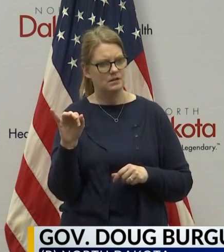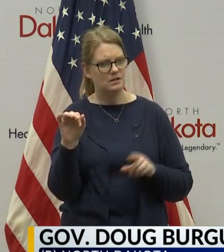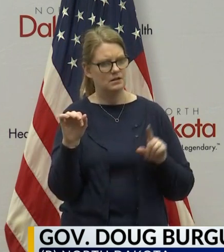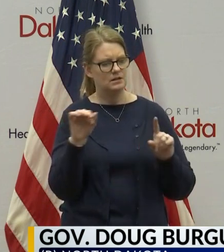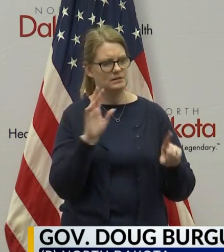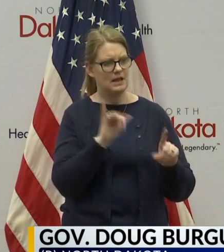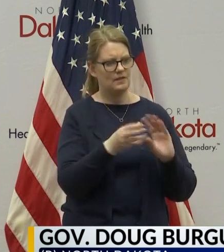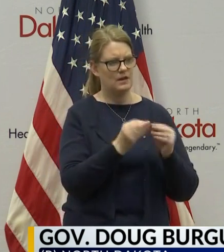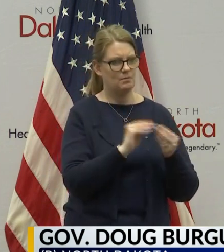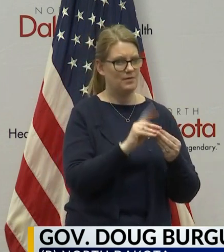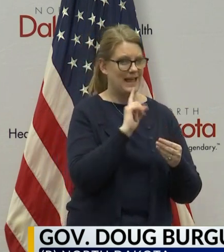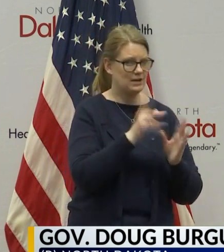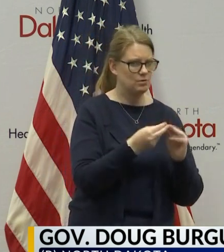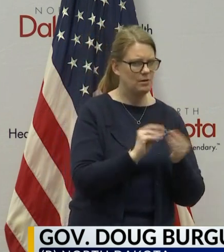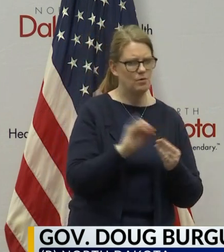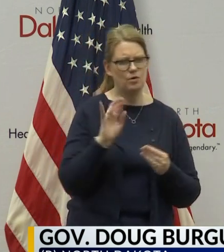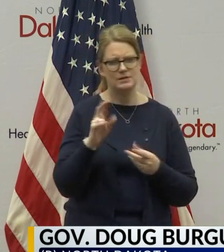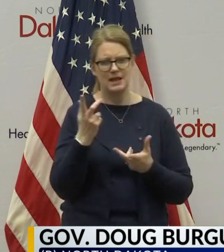we're operating with?